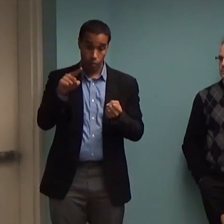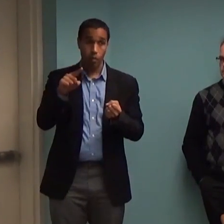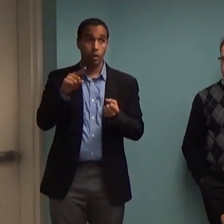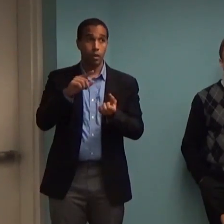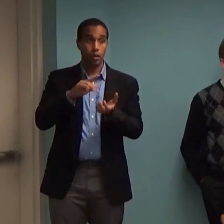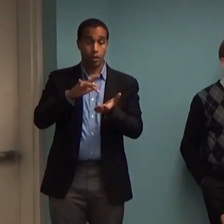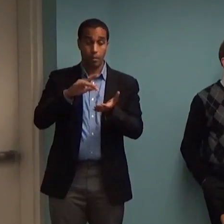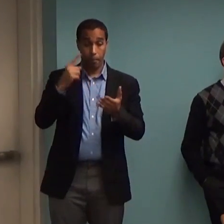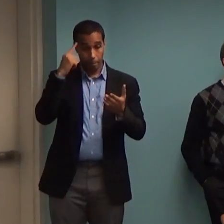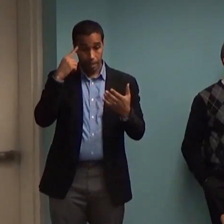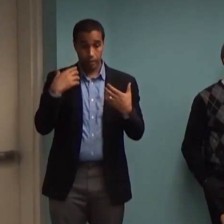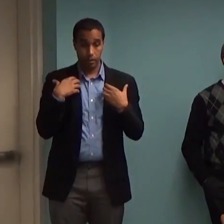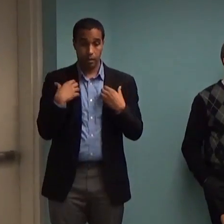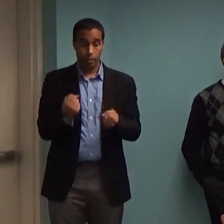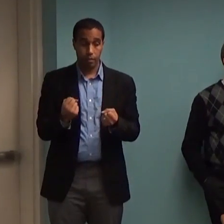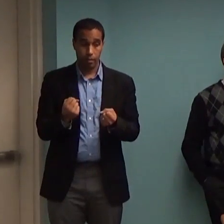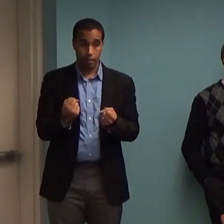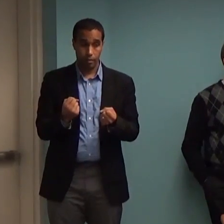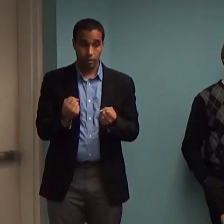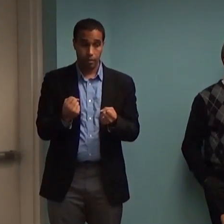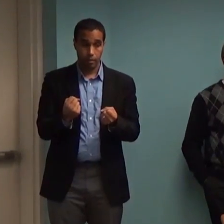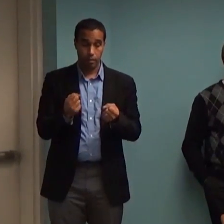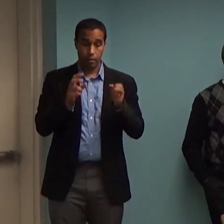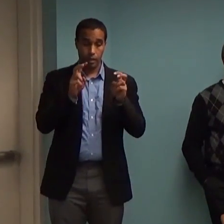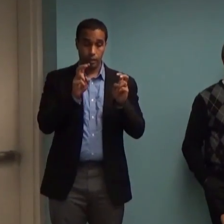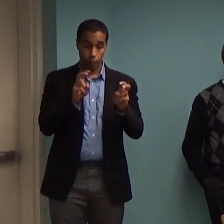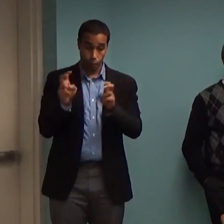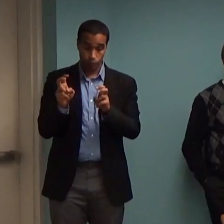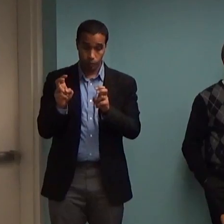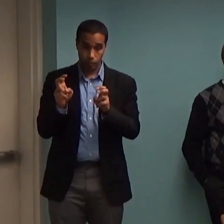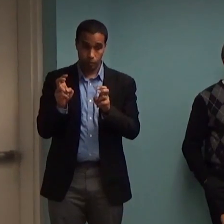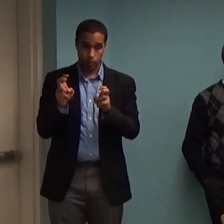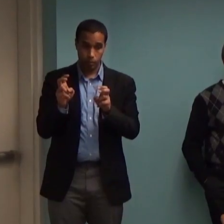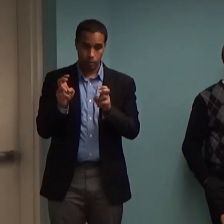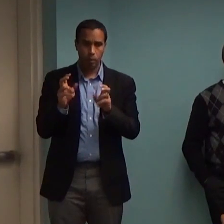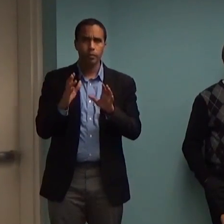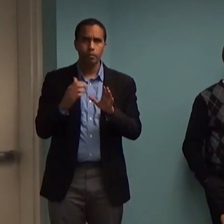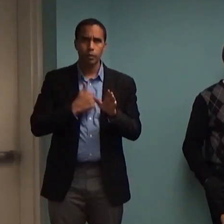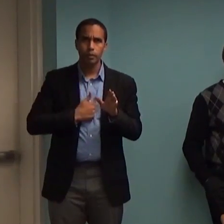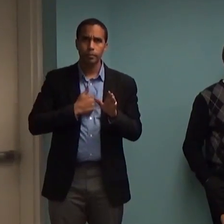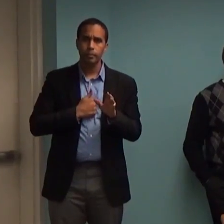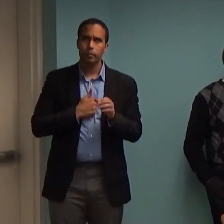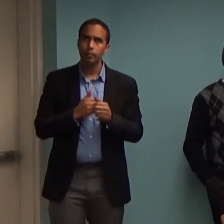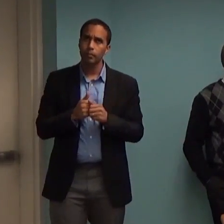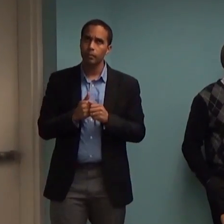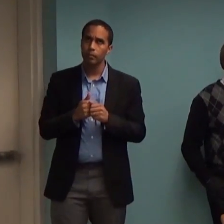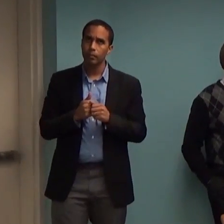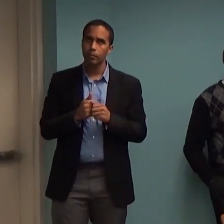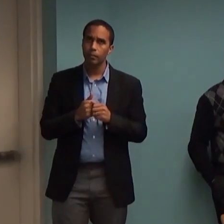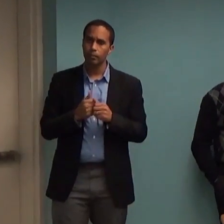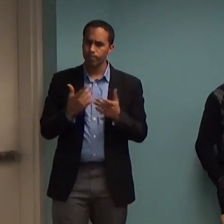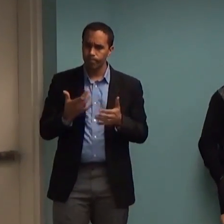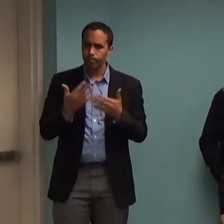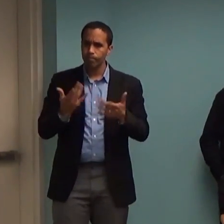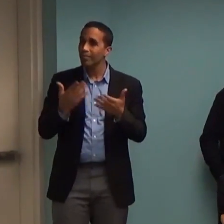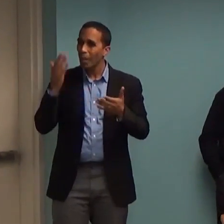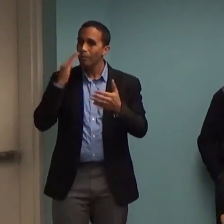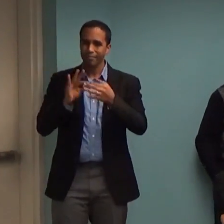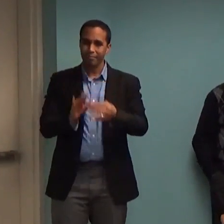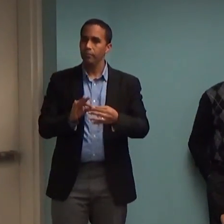health issues in biology and genetics, what